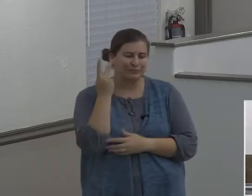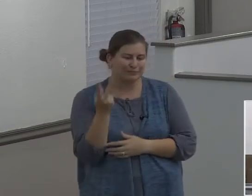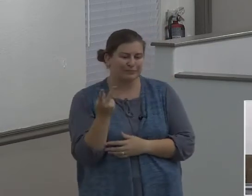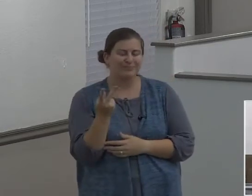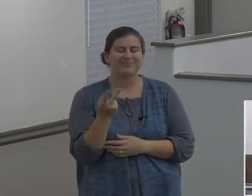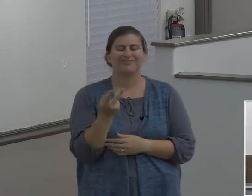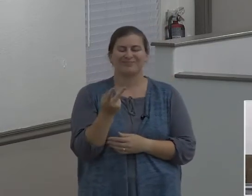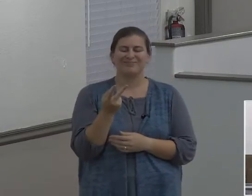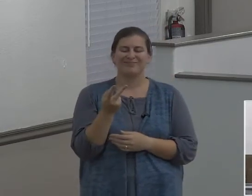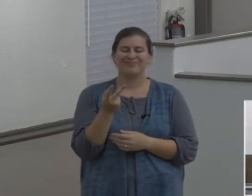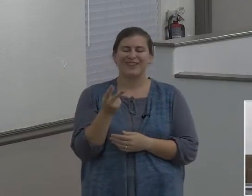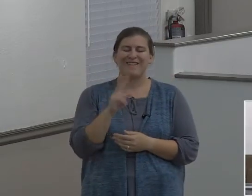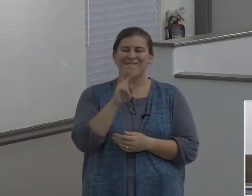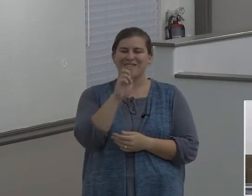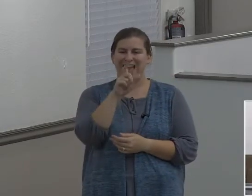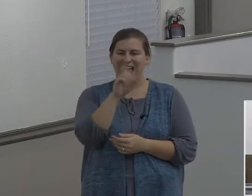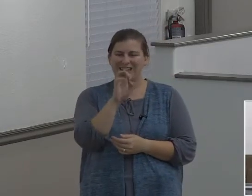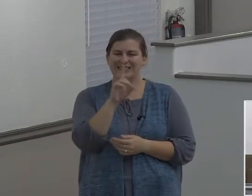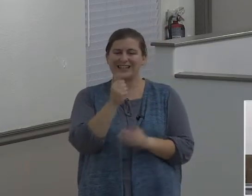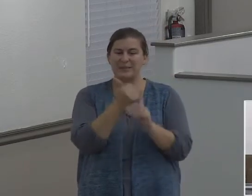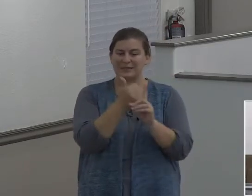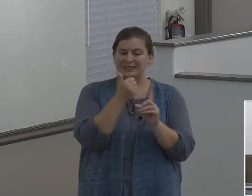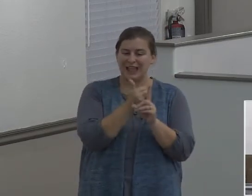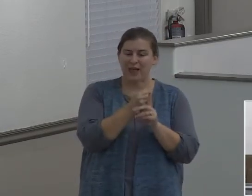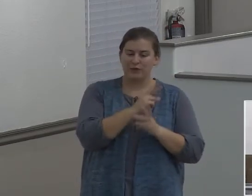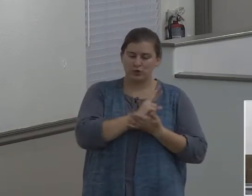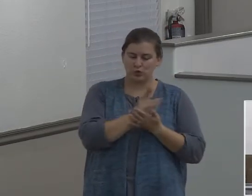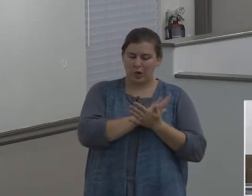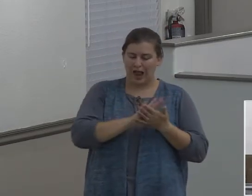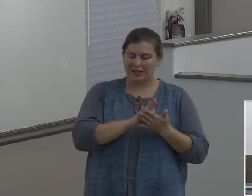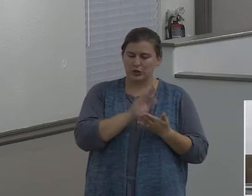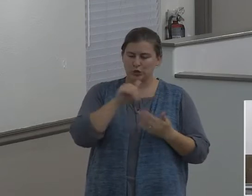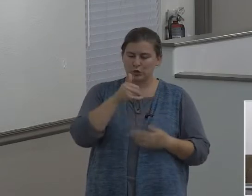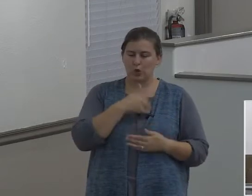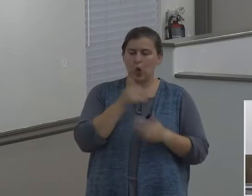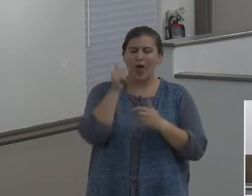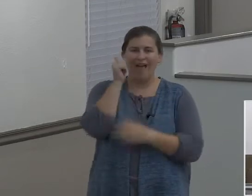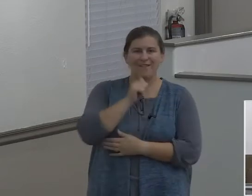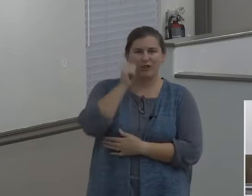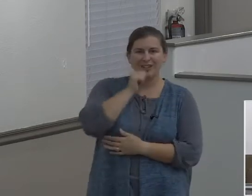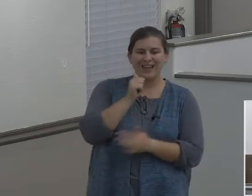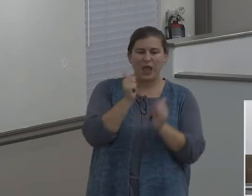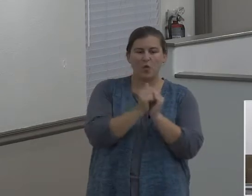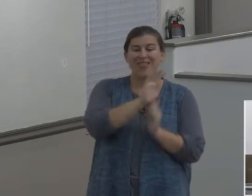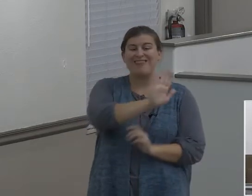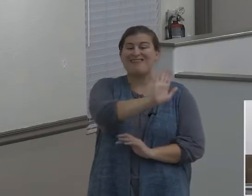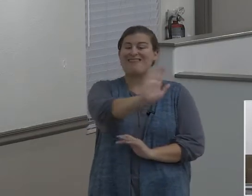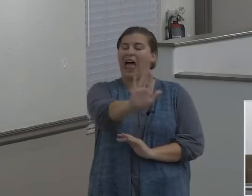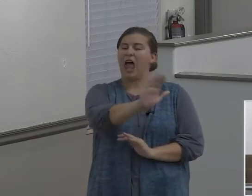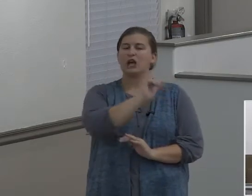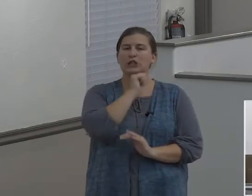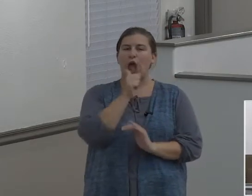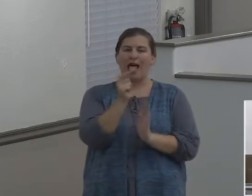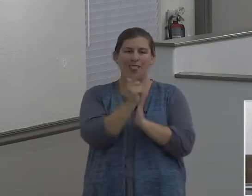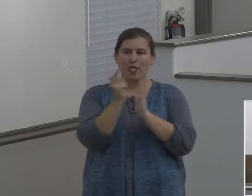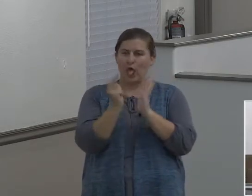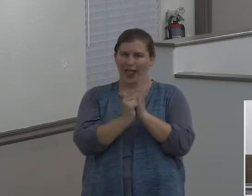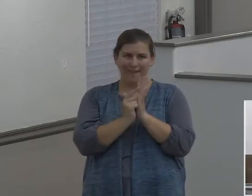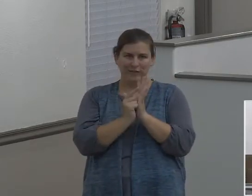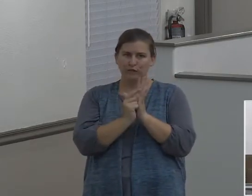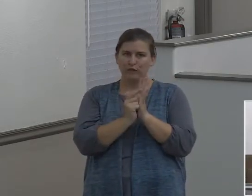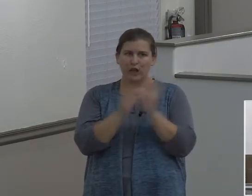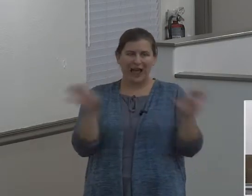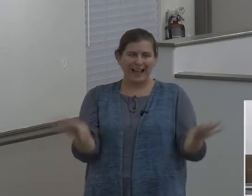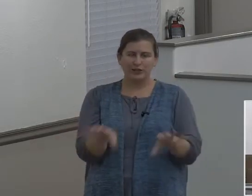vexed his righteous soul from day to day with their unlawful deeds by putting himself in that environment and living